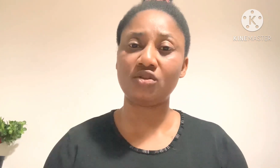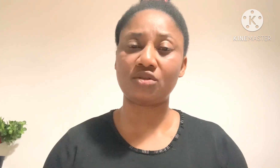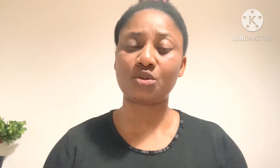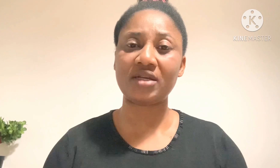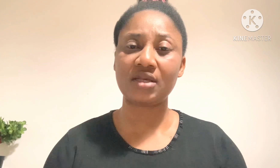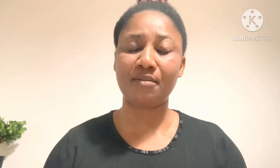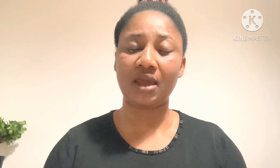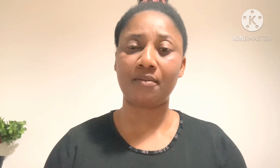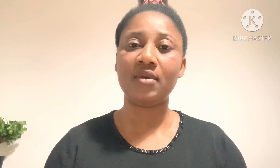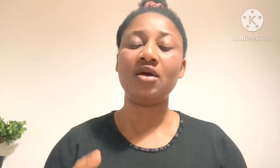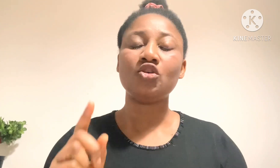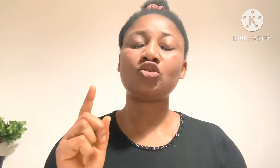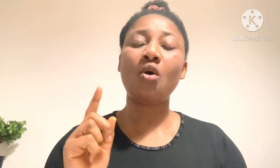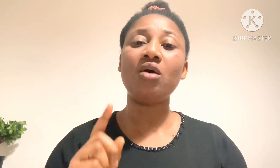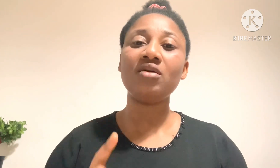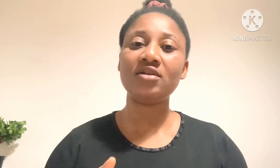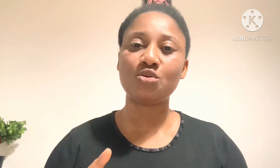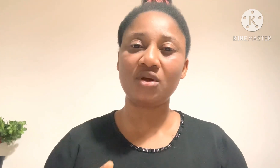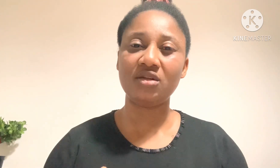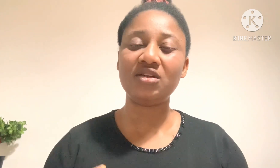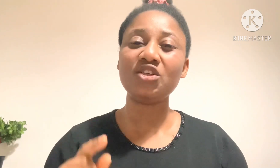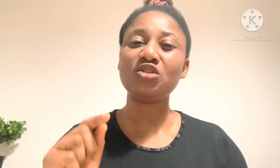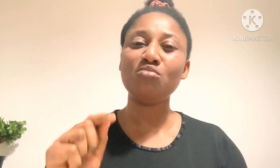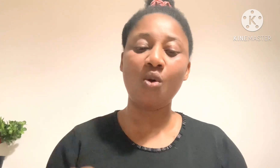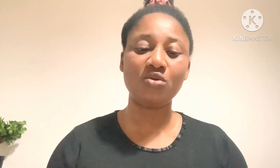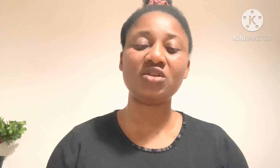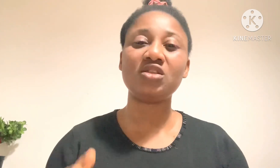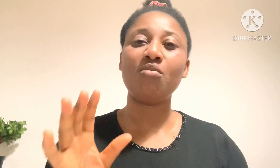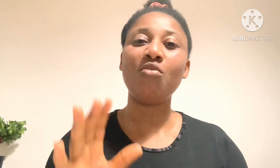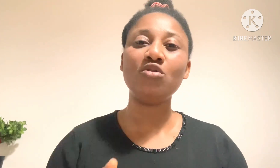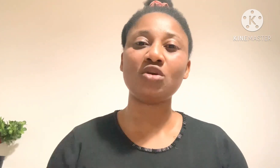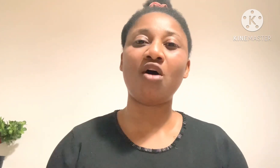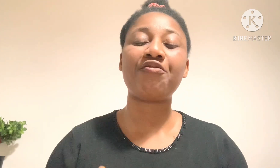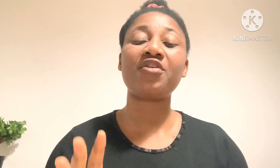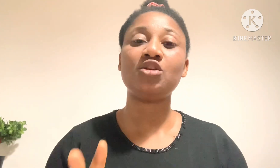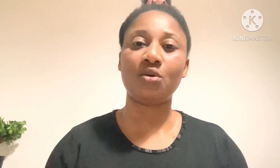Jesus Christ. Amen. Someone get ready. This month is a month of freedom.